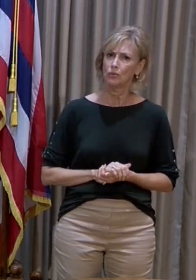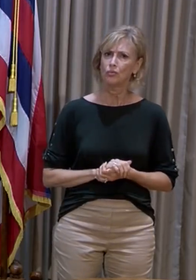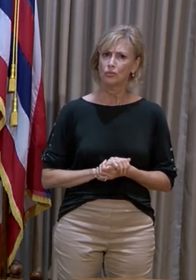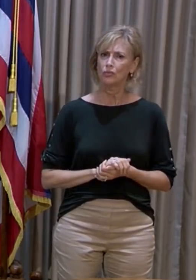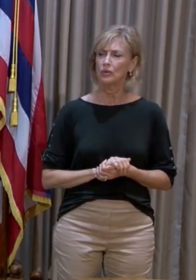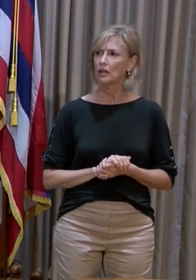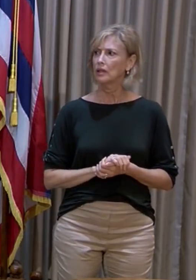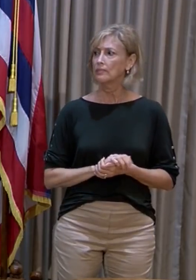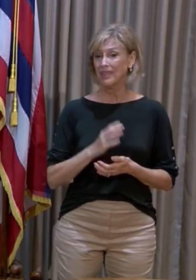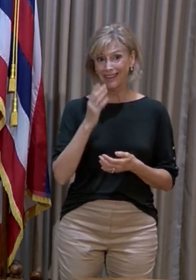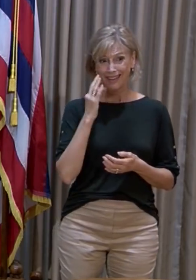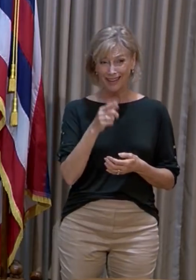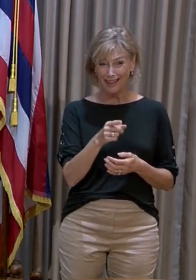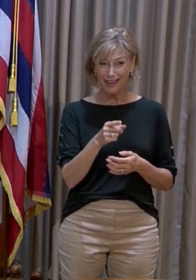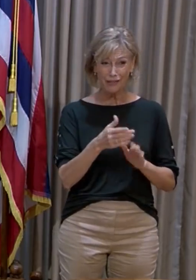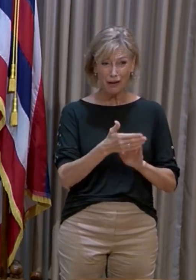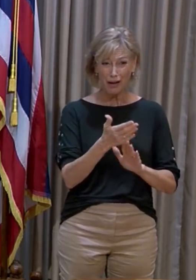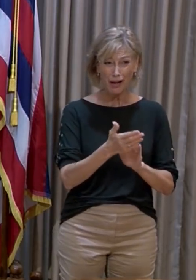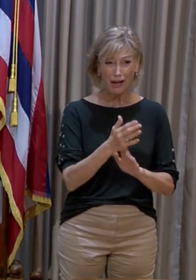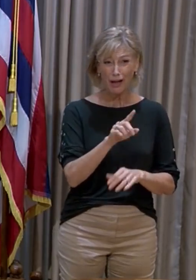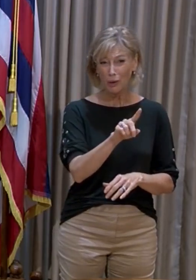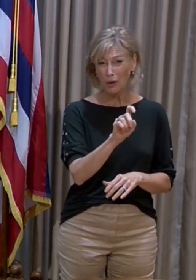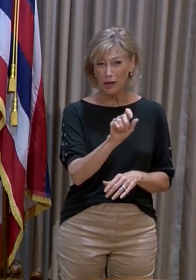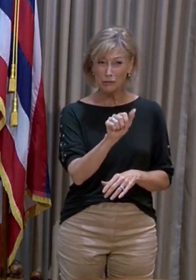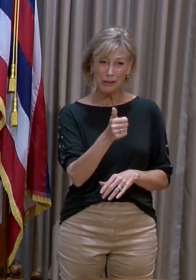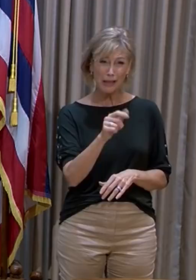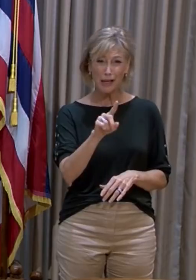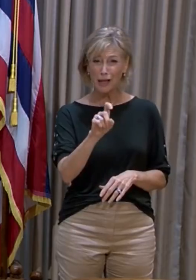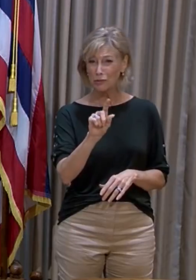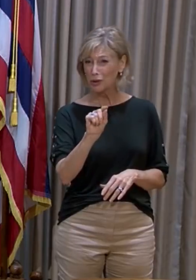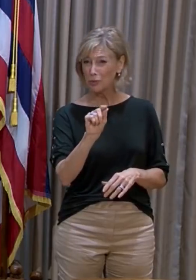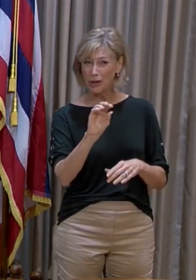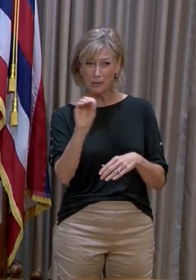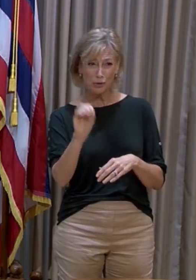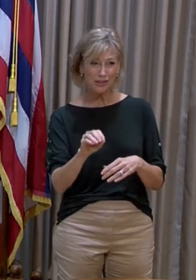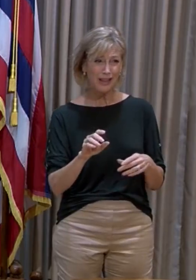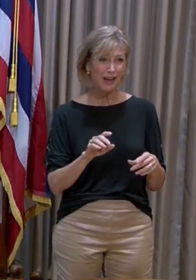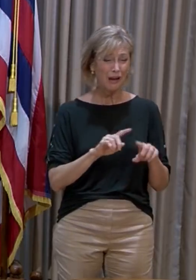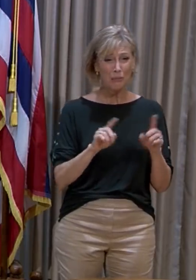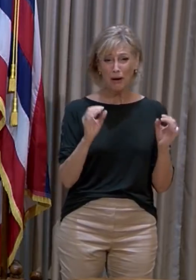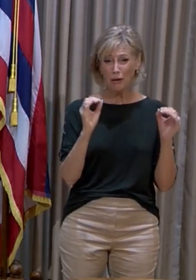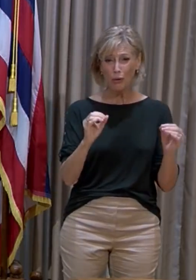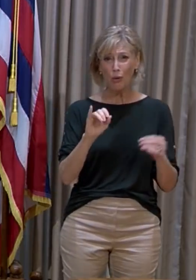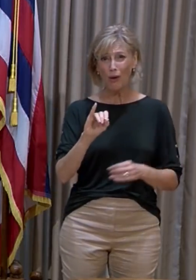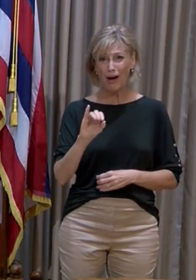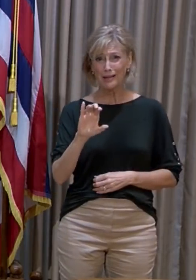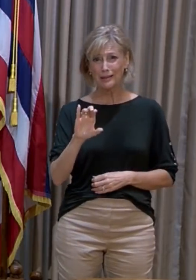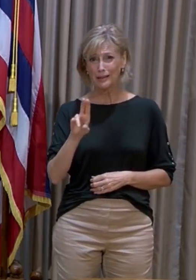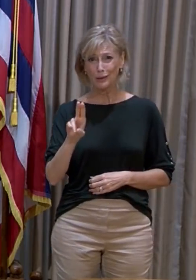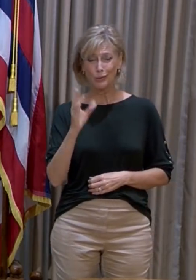If they're operating at 110 or 120 percent now and they have no ICU beds now,